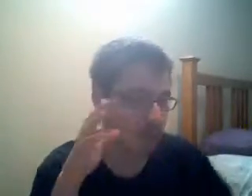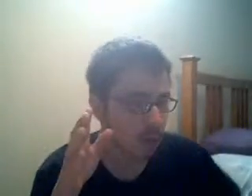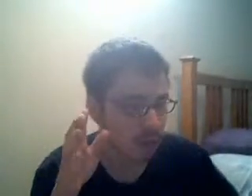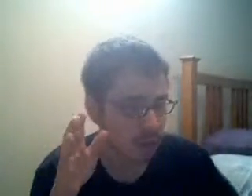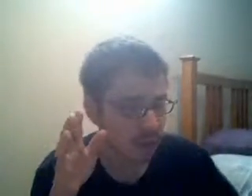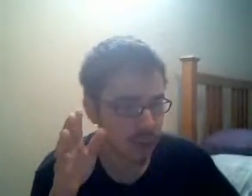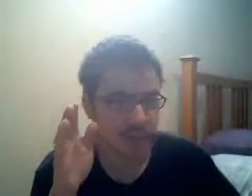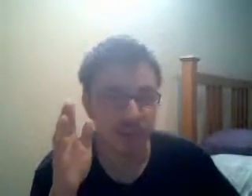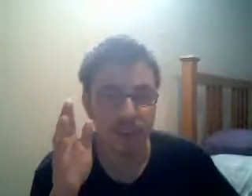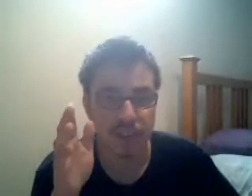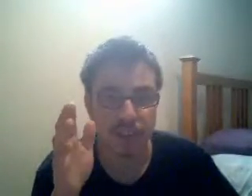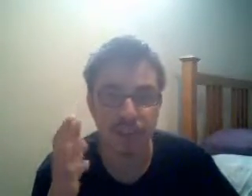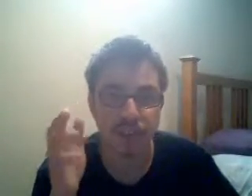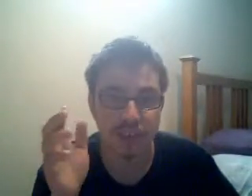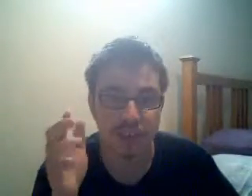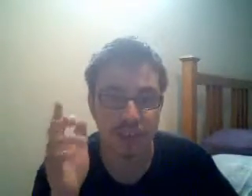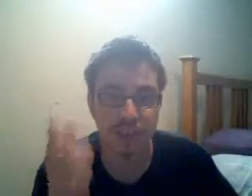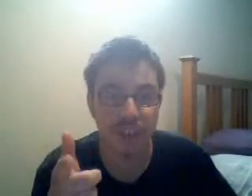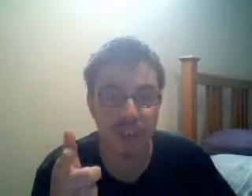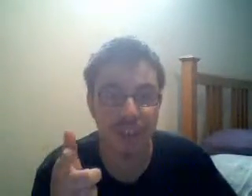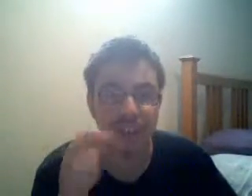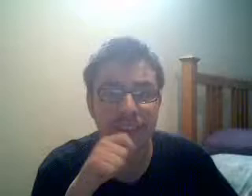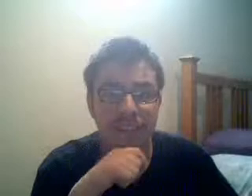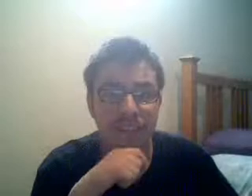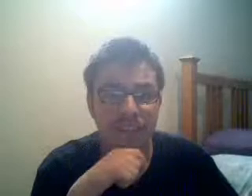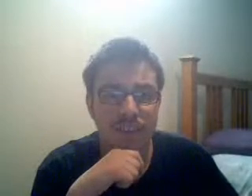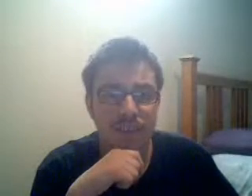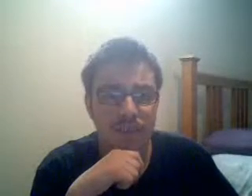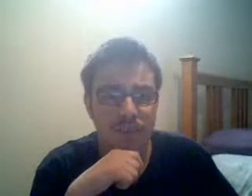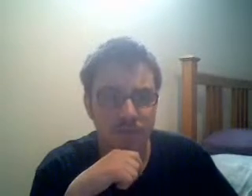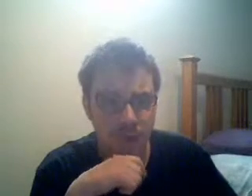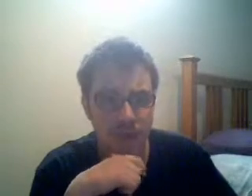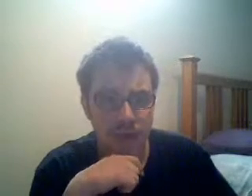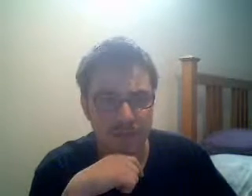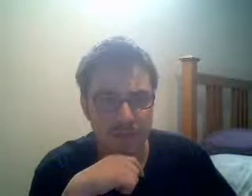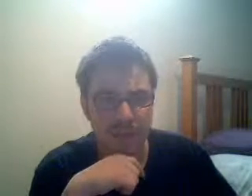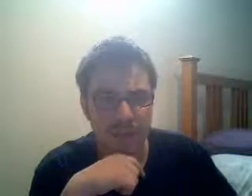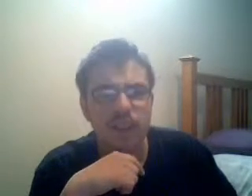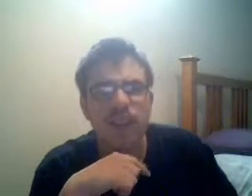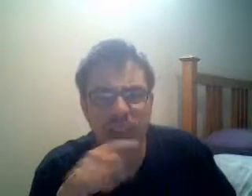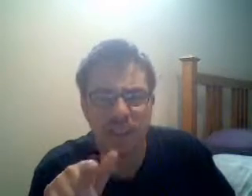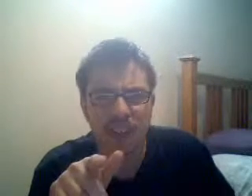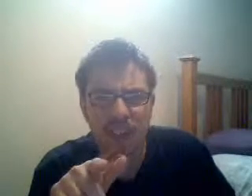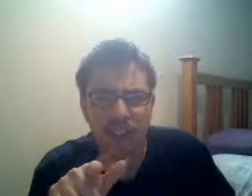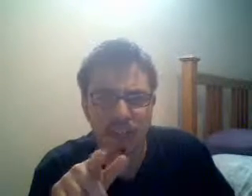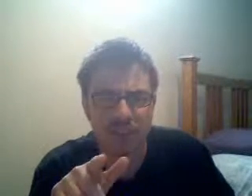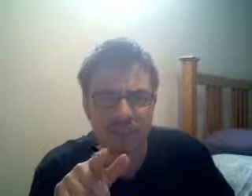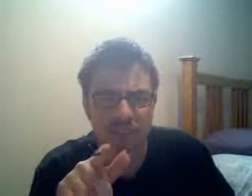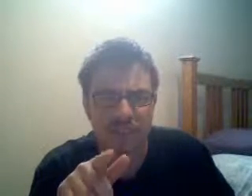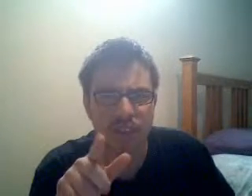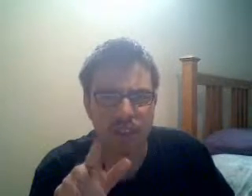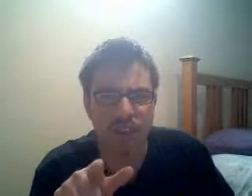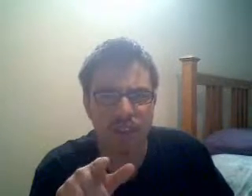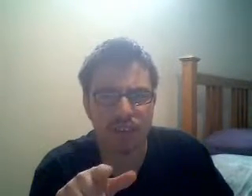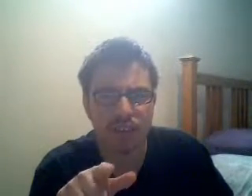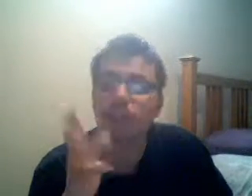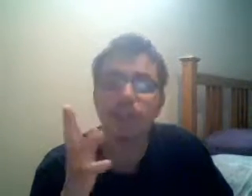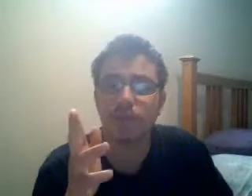more different types of videos that you can shake a finger at. But... I think I'll say that for later. Either